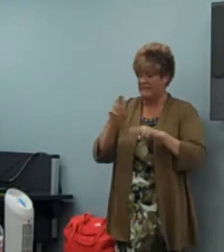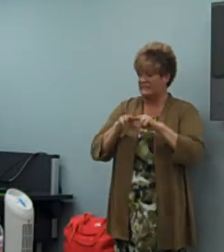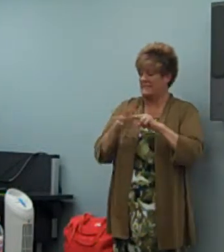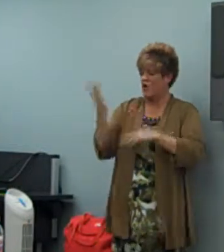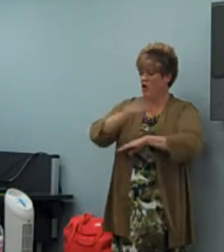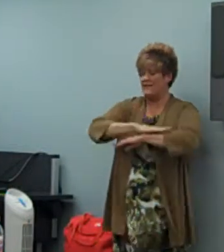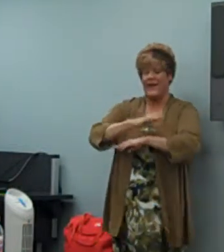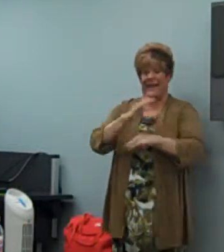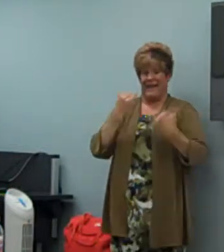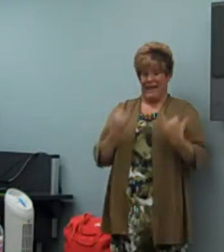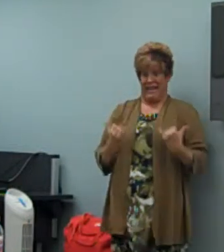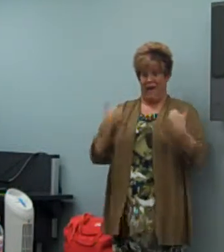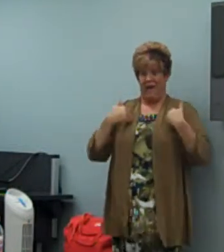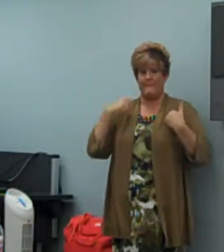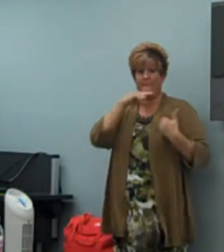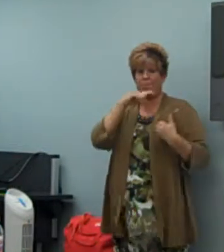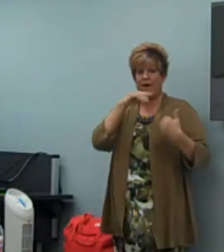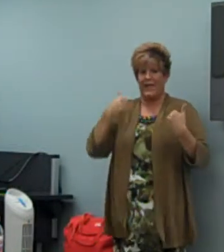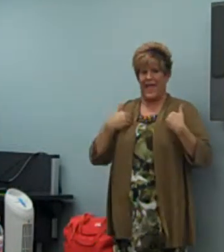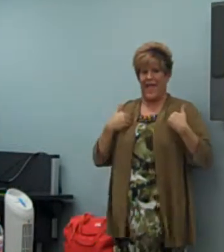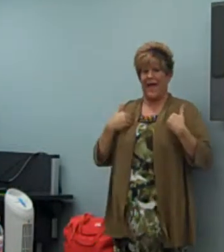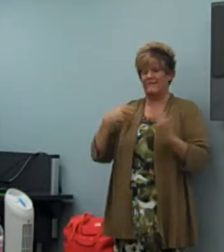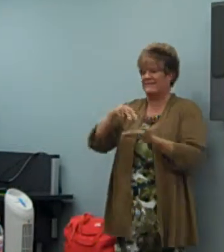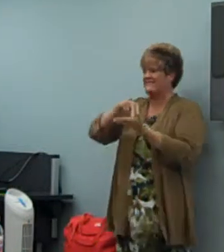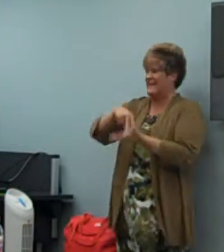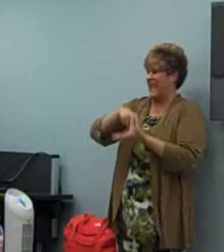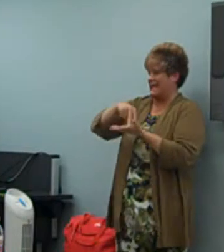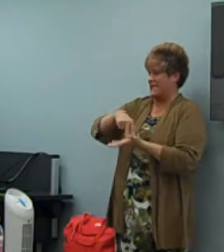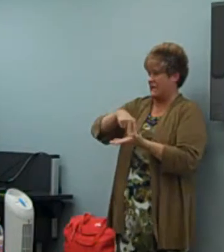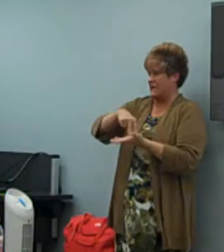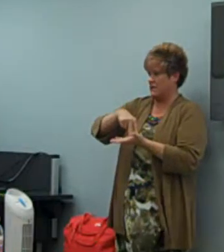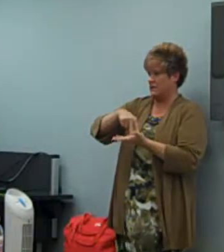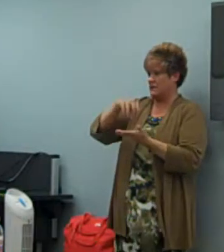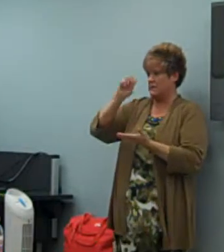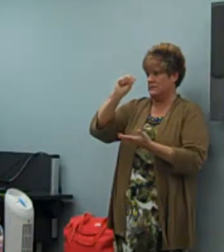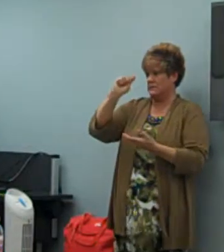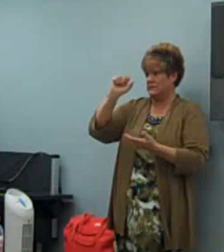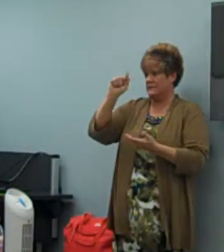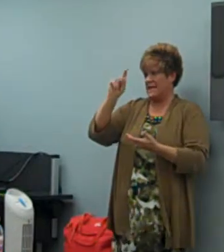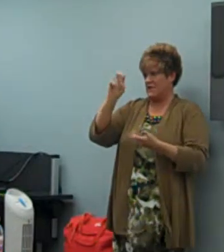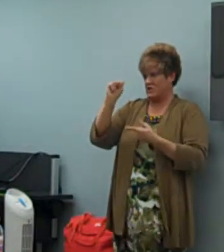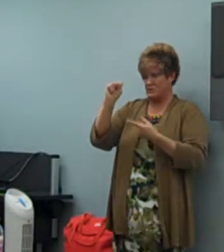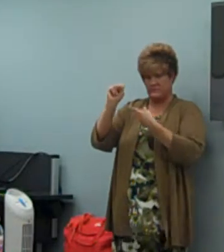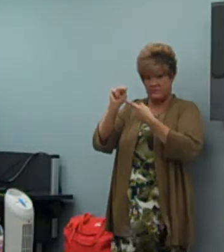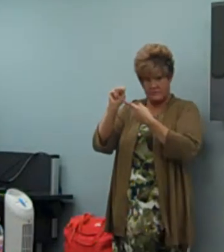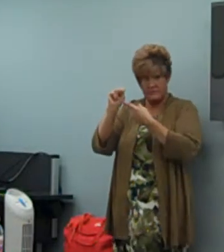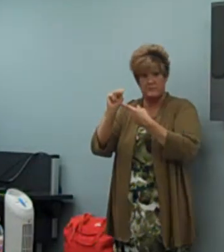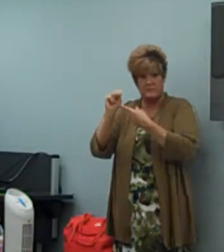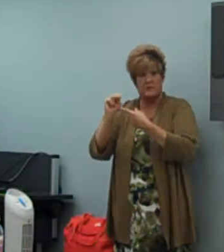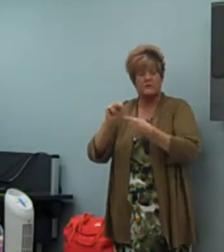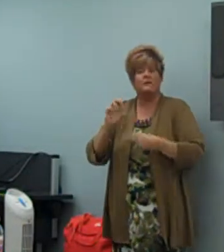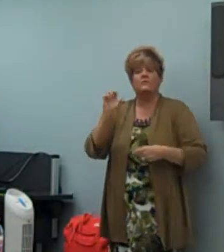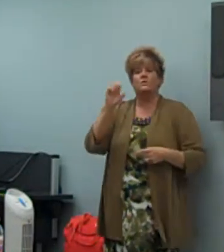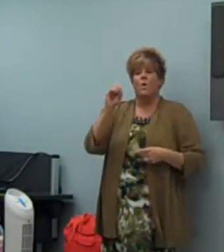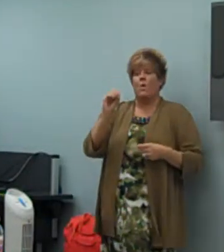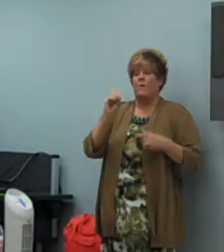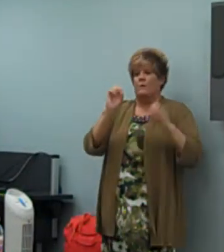So, sitting all day and the struggle with that. In Milwaukee, we have a station where you can stand